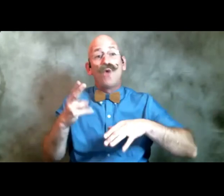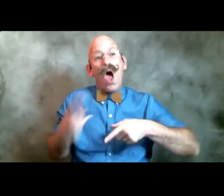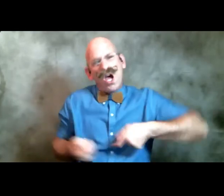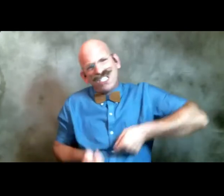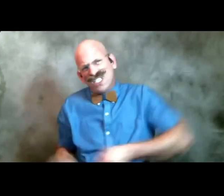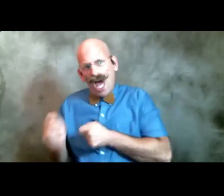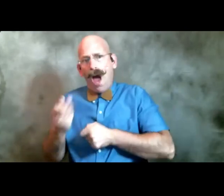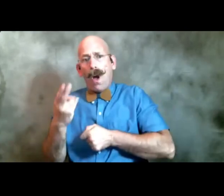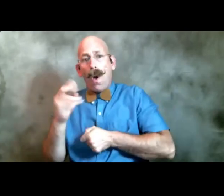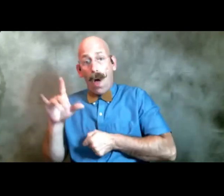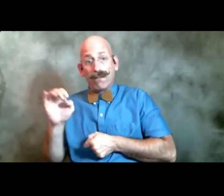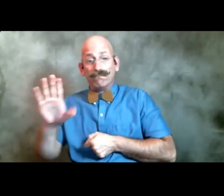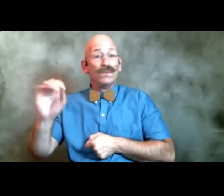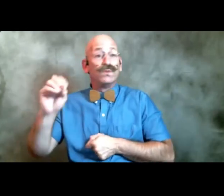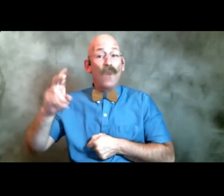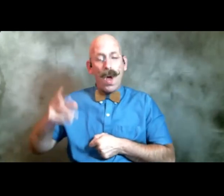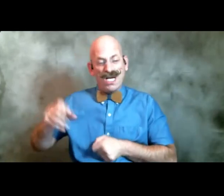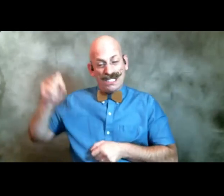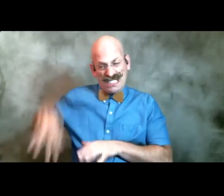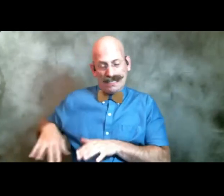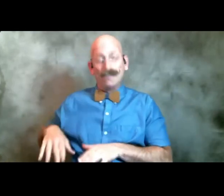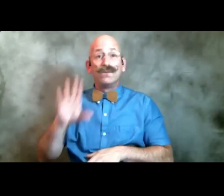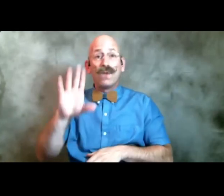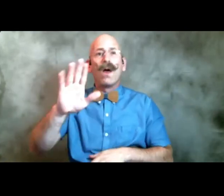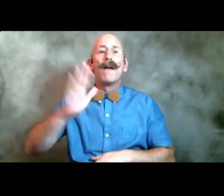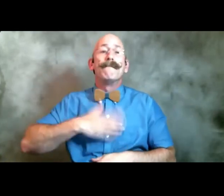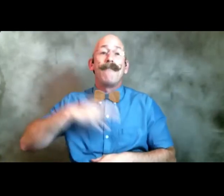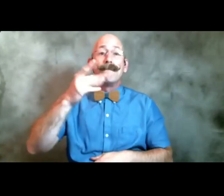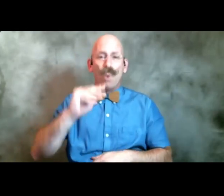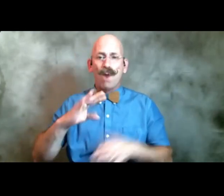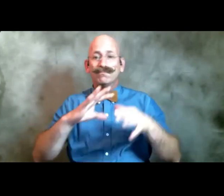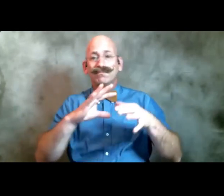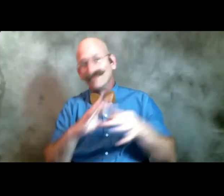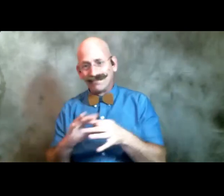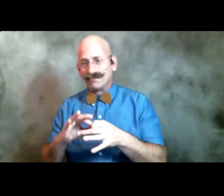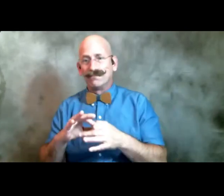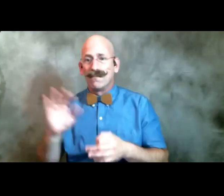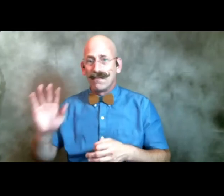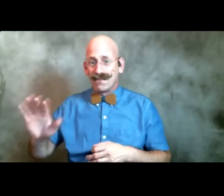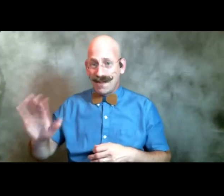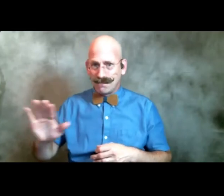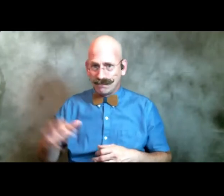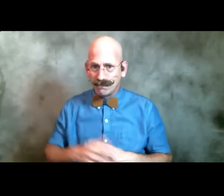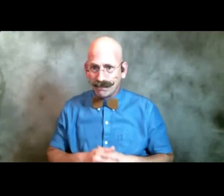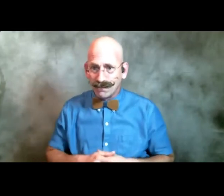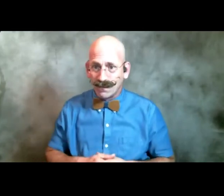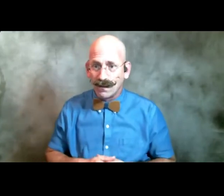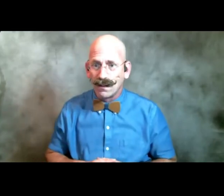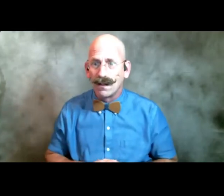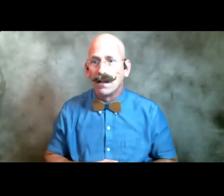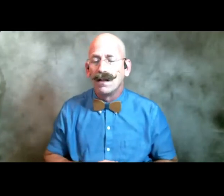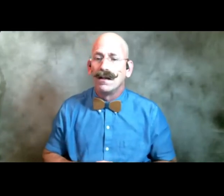poem in honor of blurters outers blurter outers everywhere